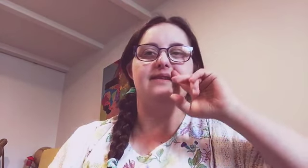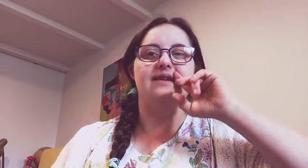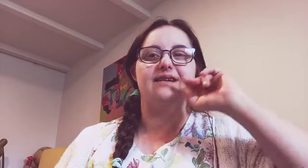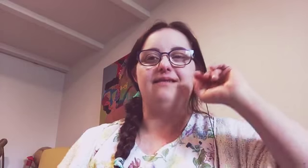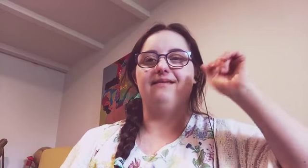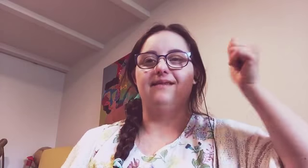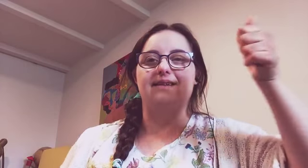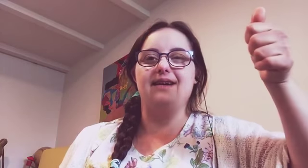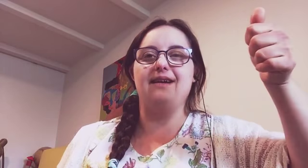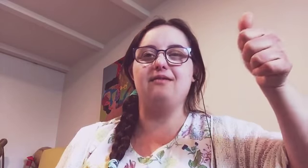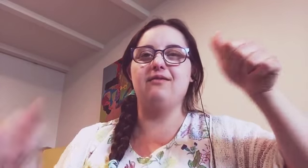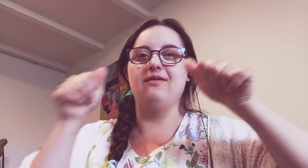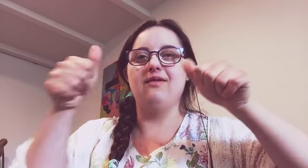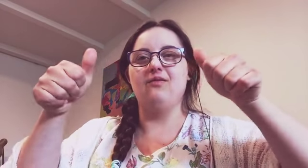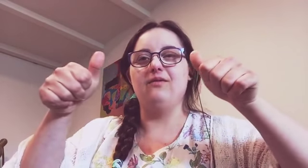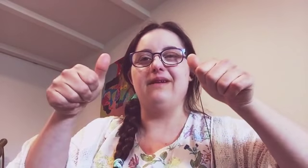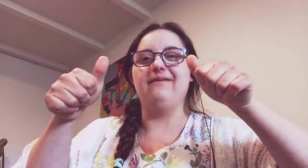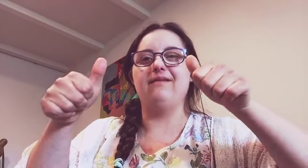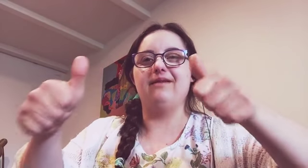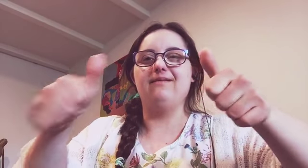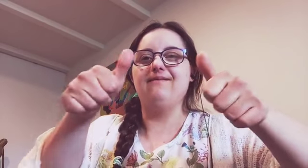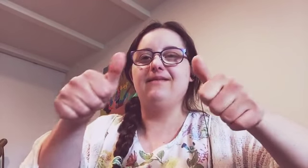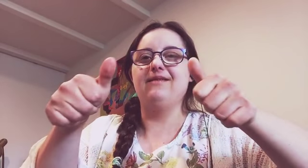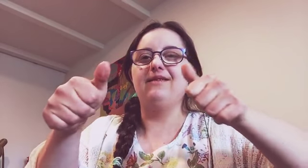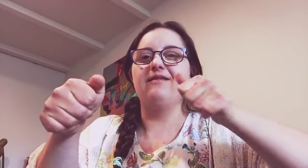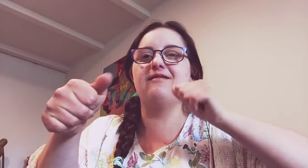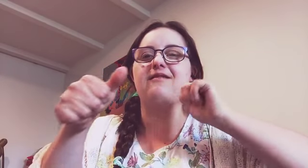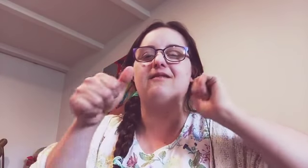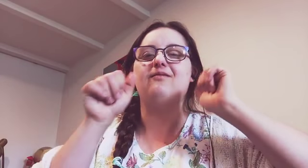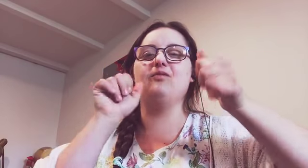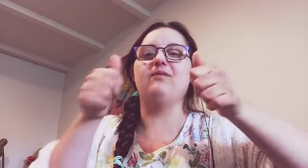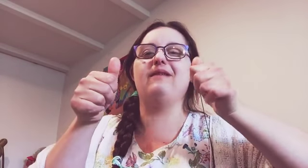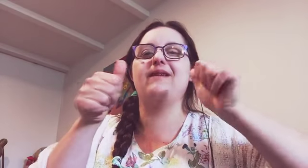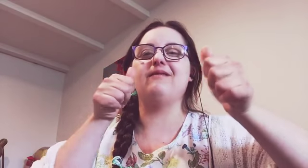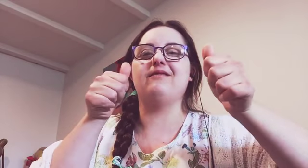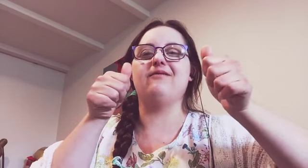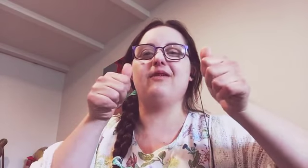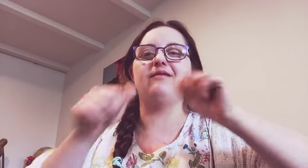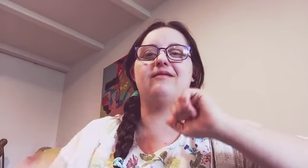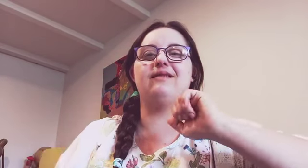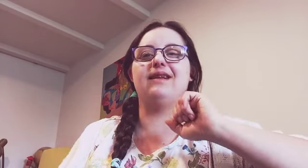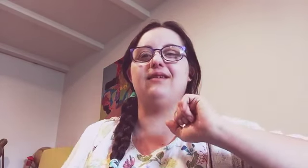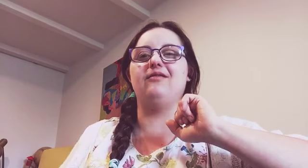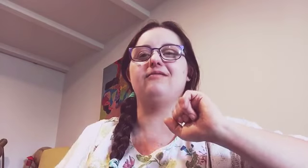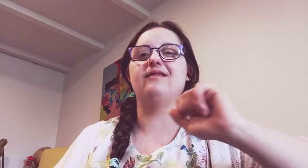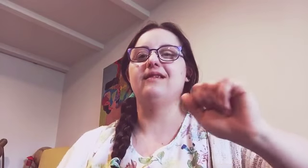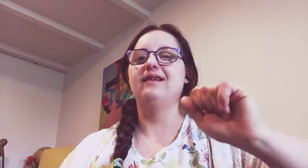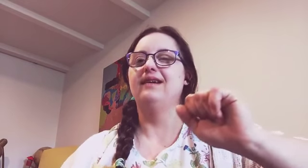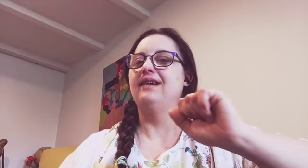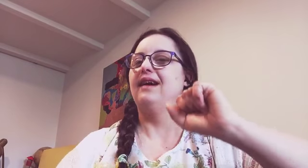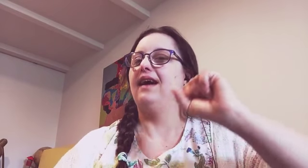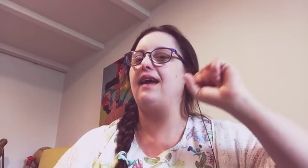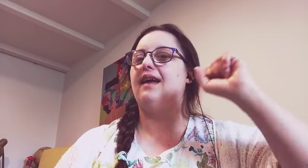and it's one of my favorite softwares that I use. And